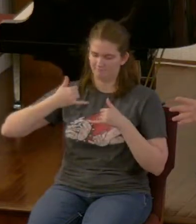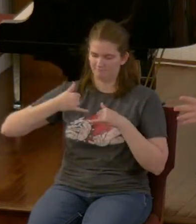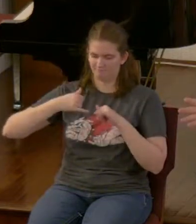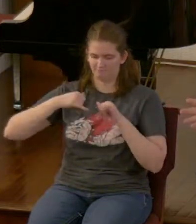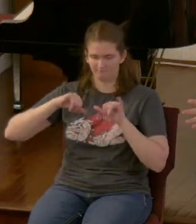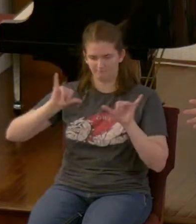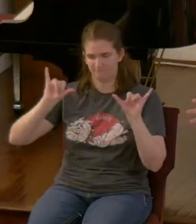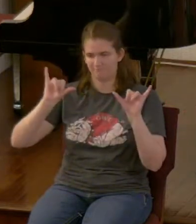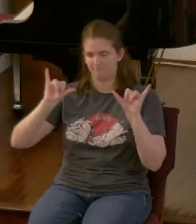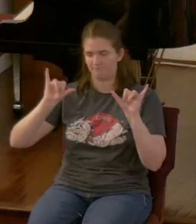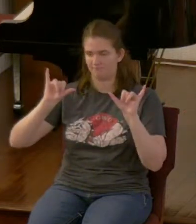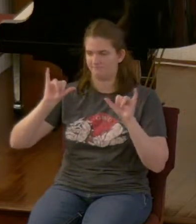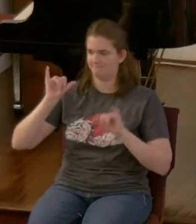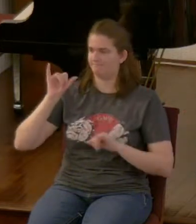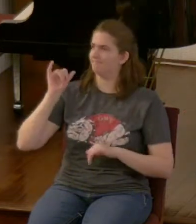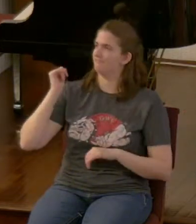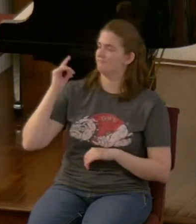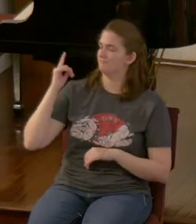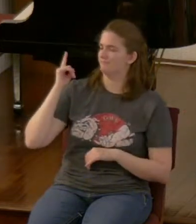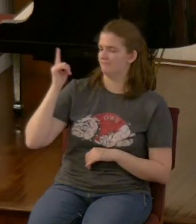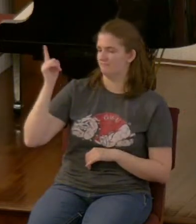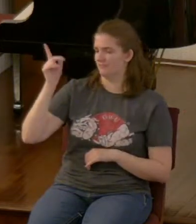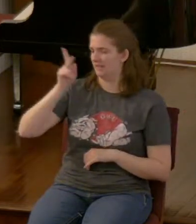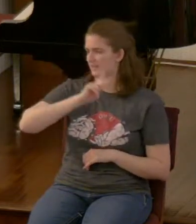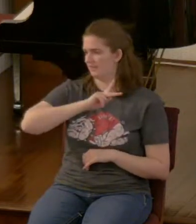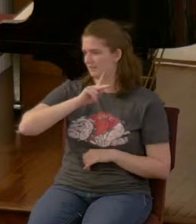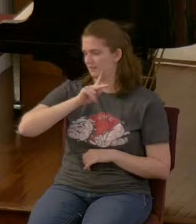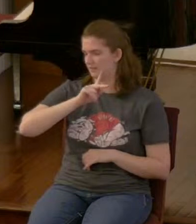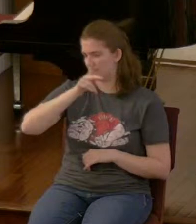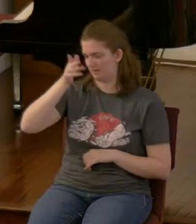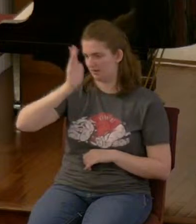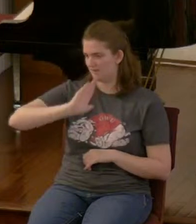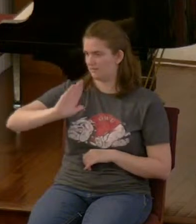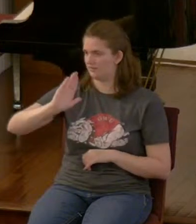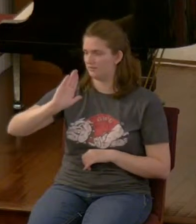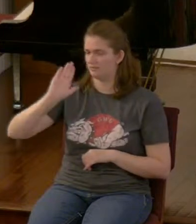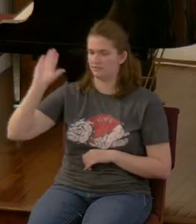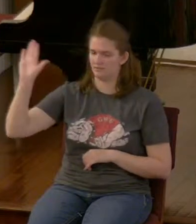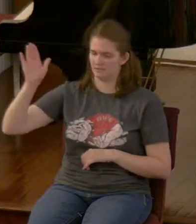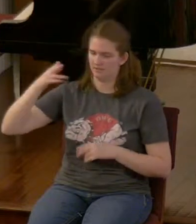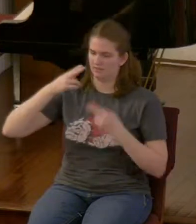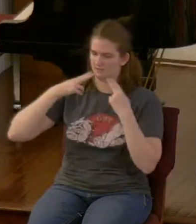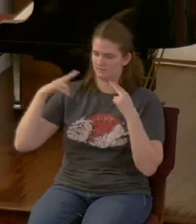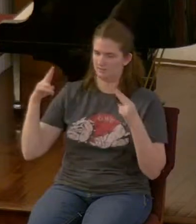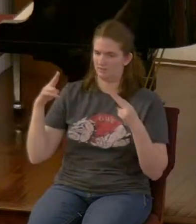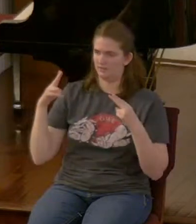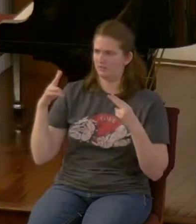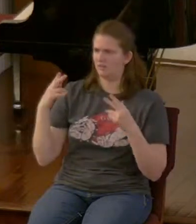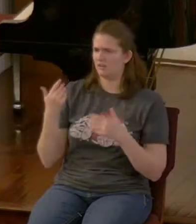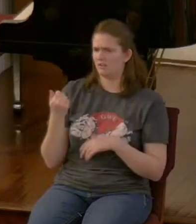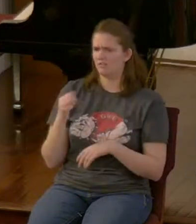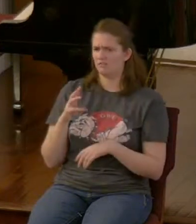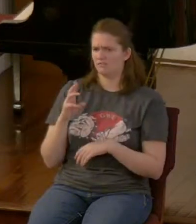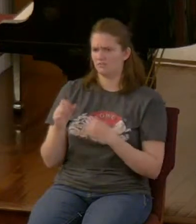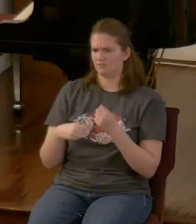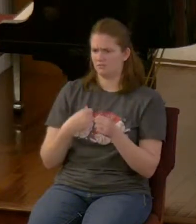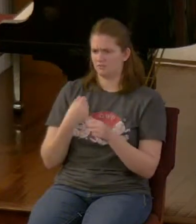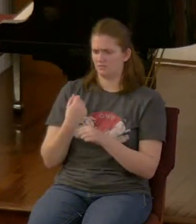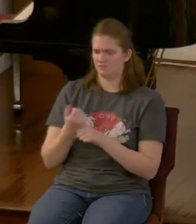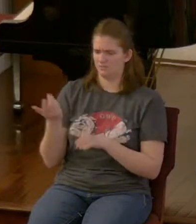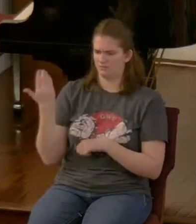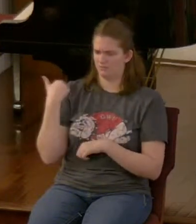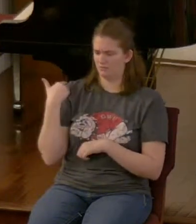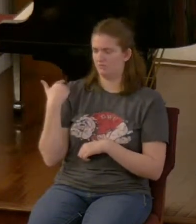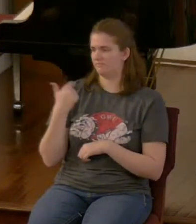what I keep telling people you know back several years ago when I was youth pastor before we got out